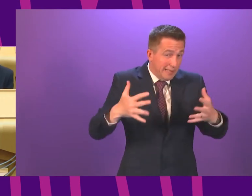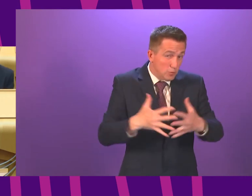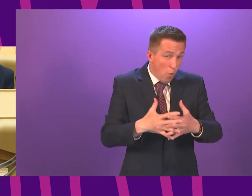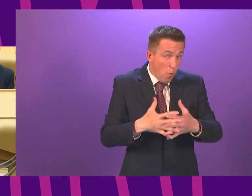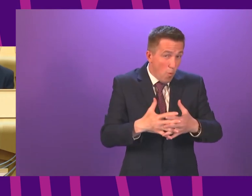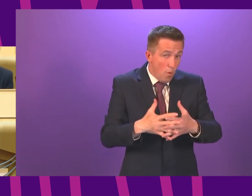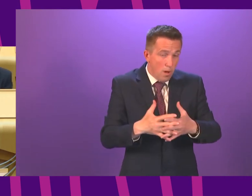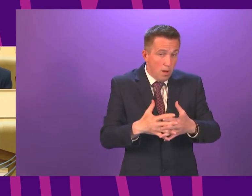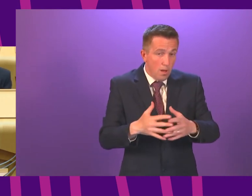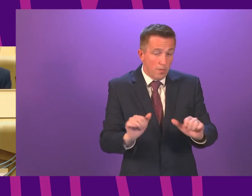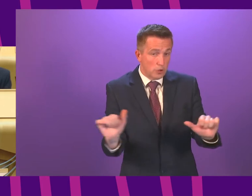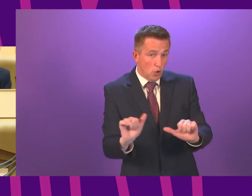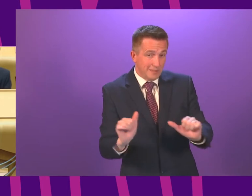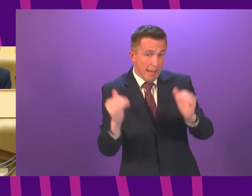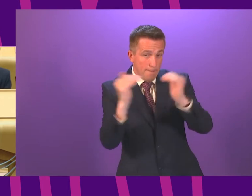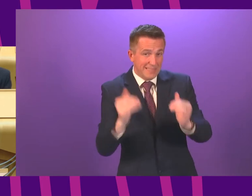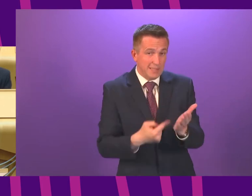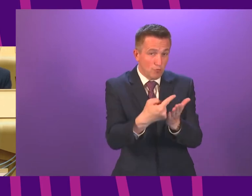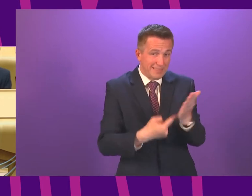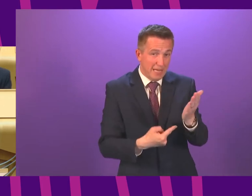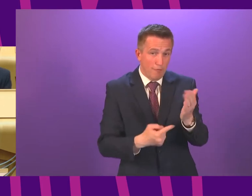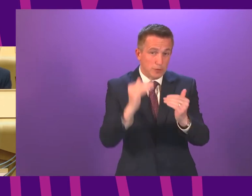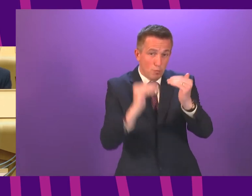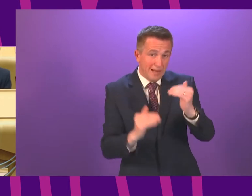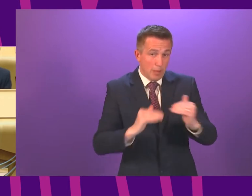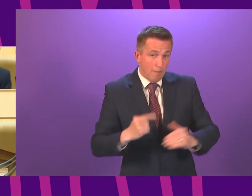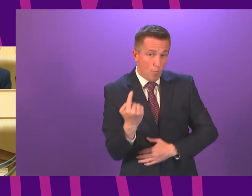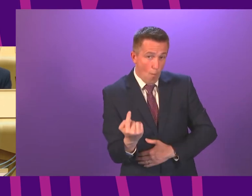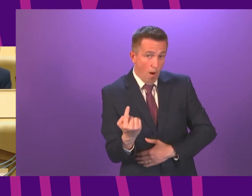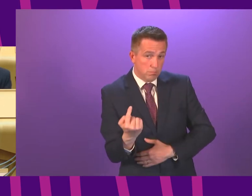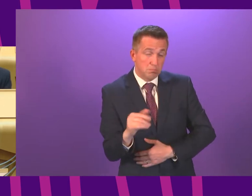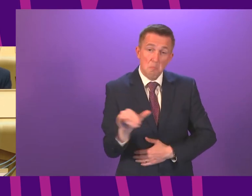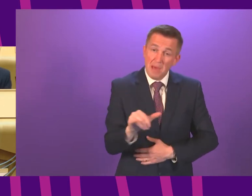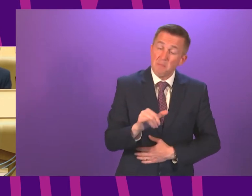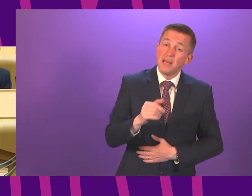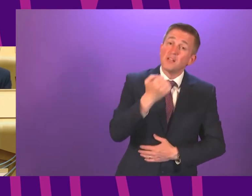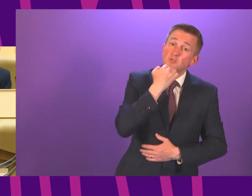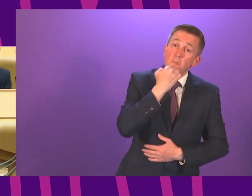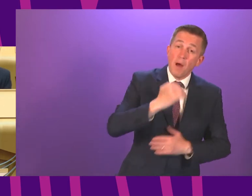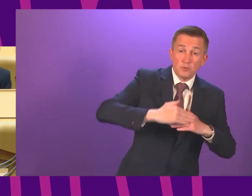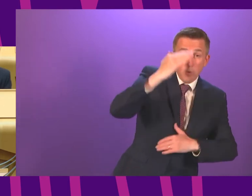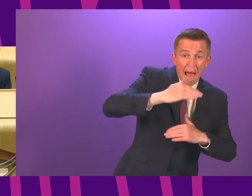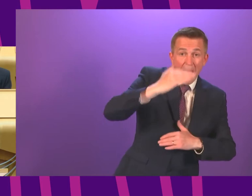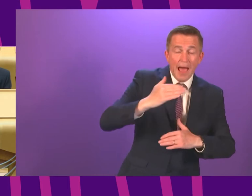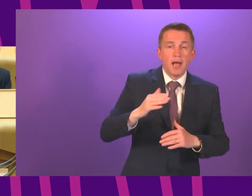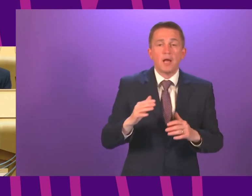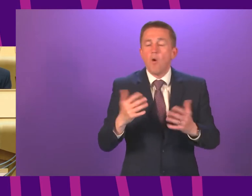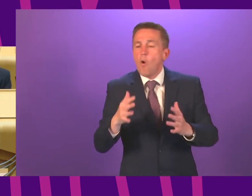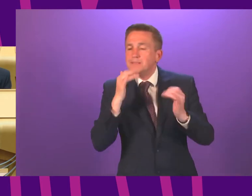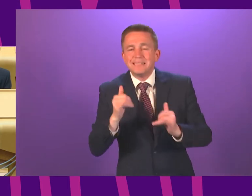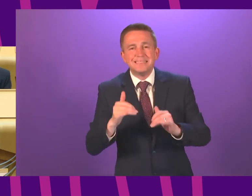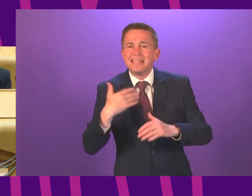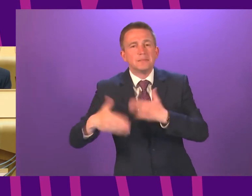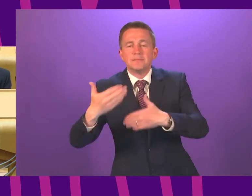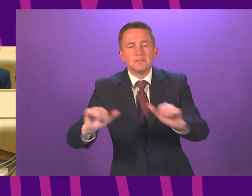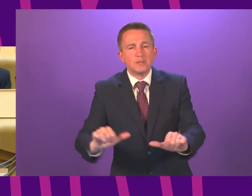currently meeting the criteria for Level 1, either in case numbers or test positivity. Indeed, if we looked at